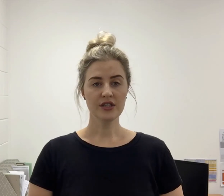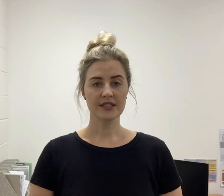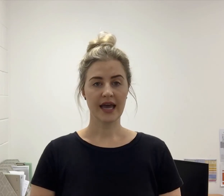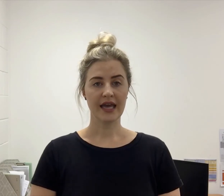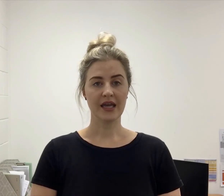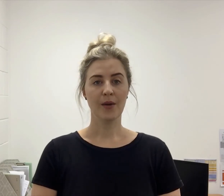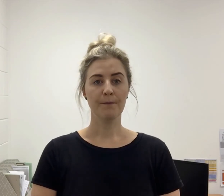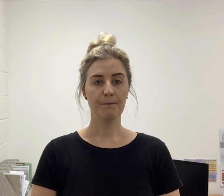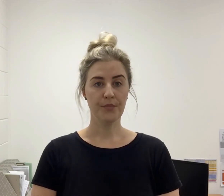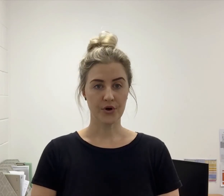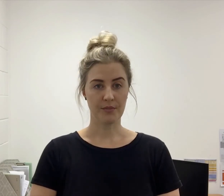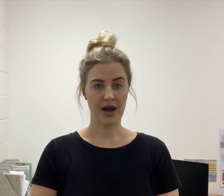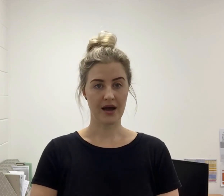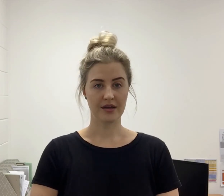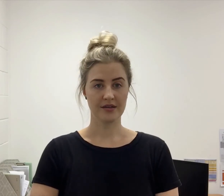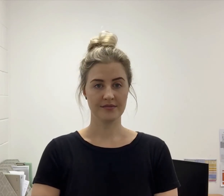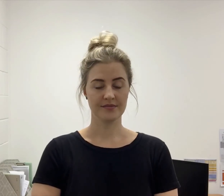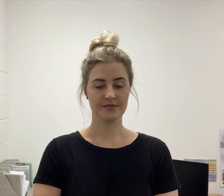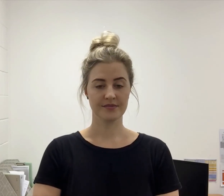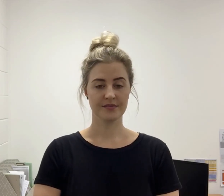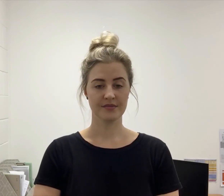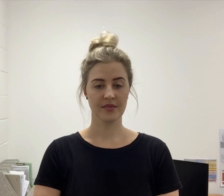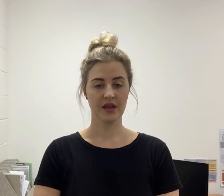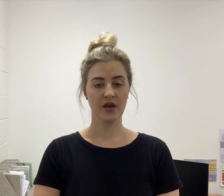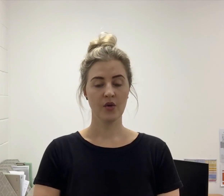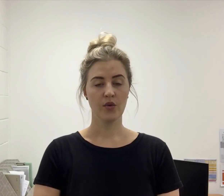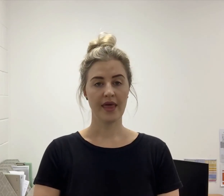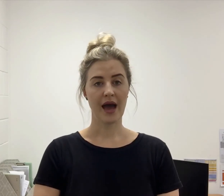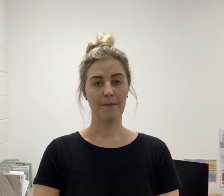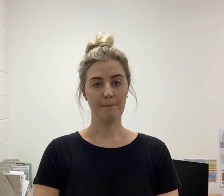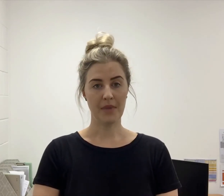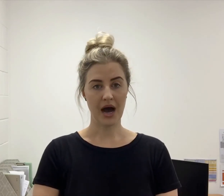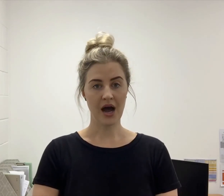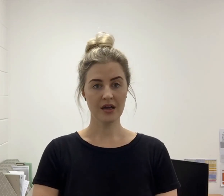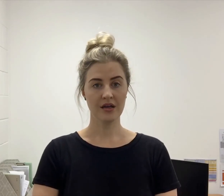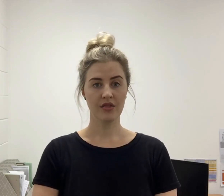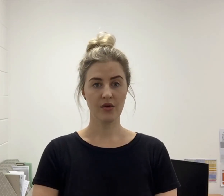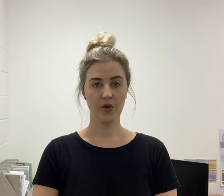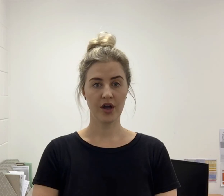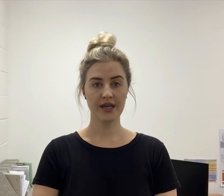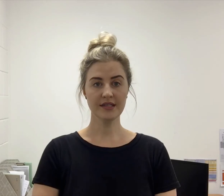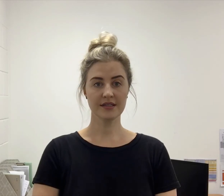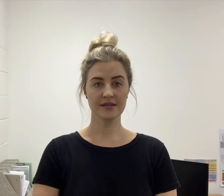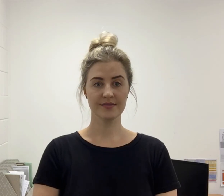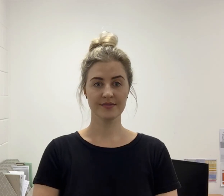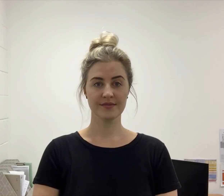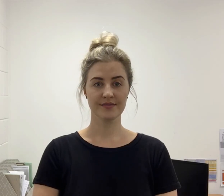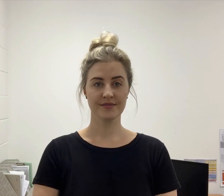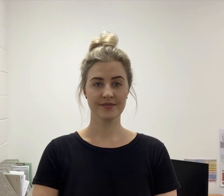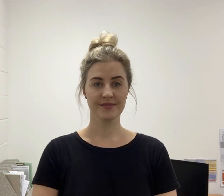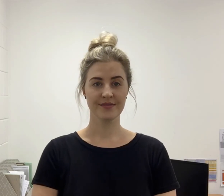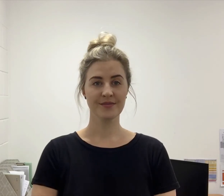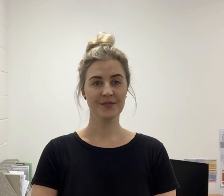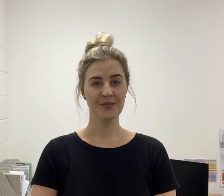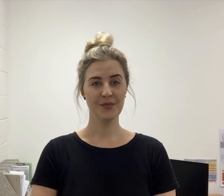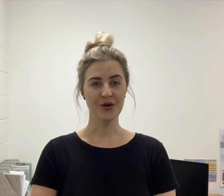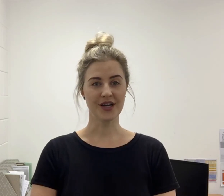say bookmark? Without mark, the word is book.